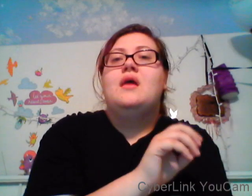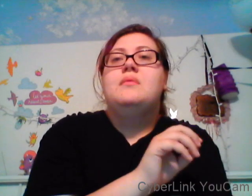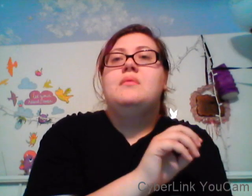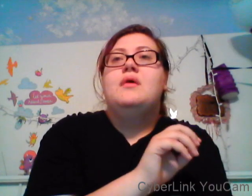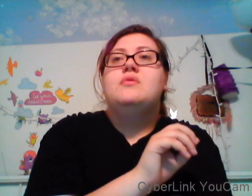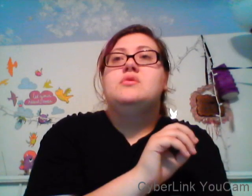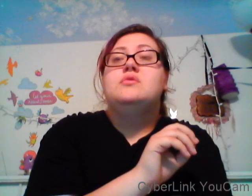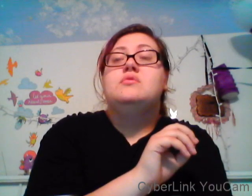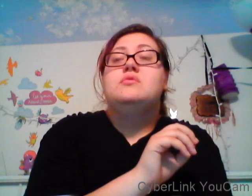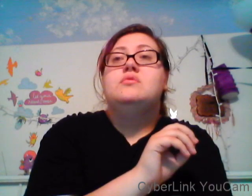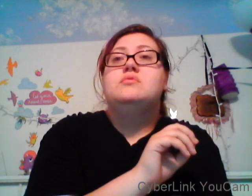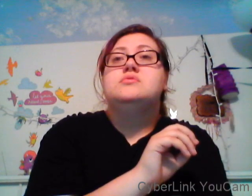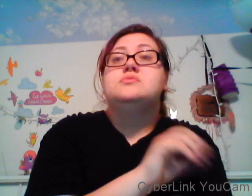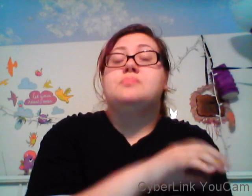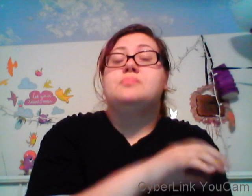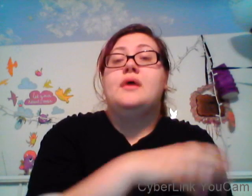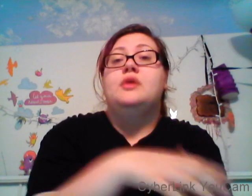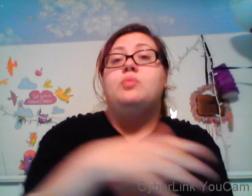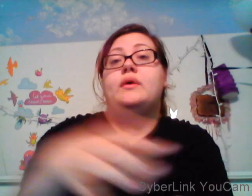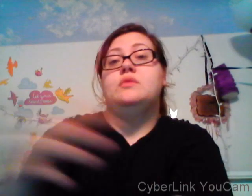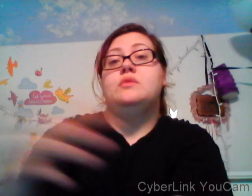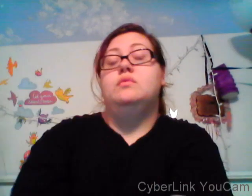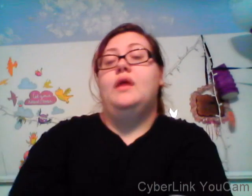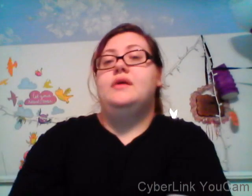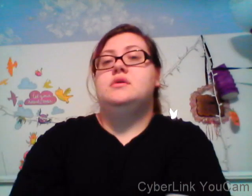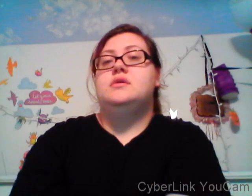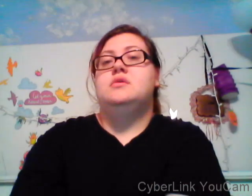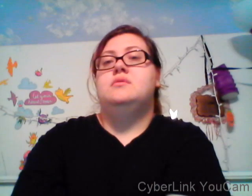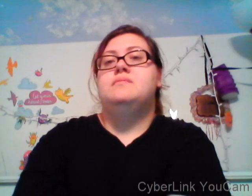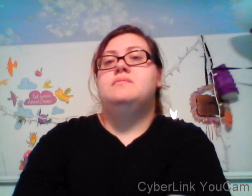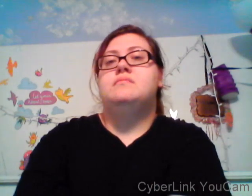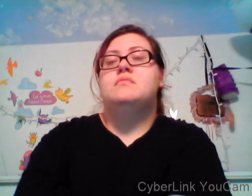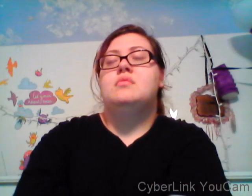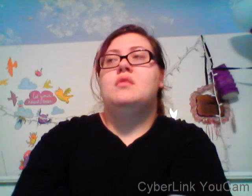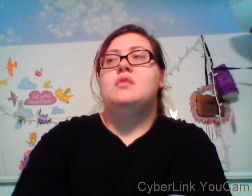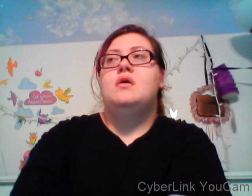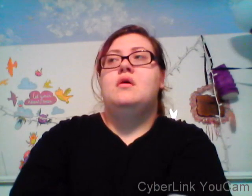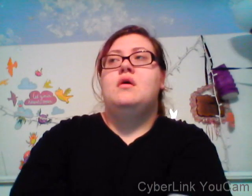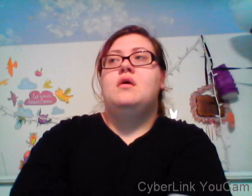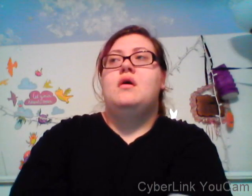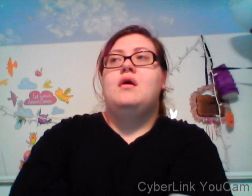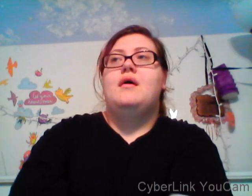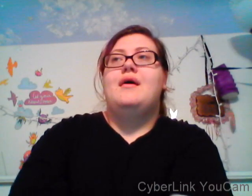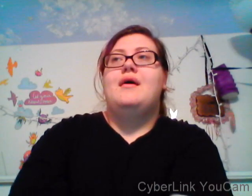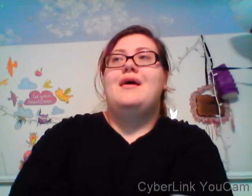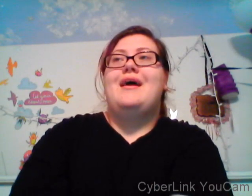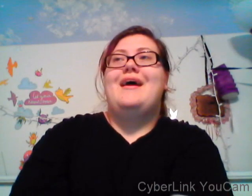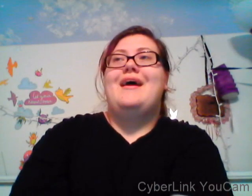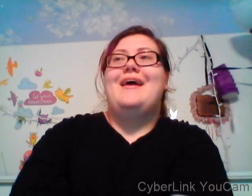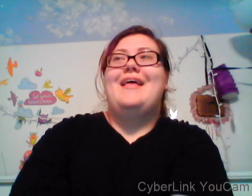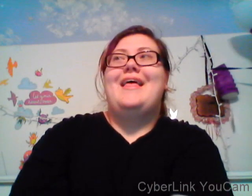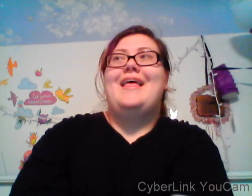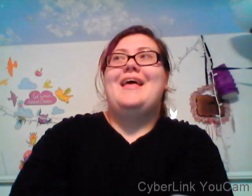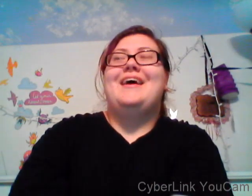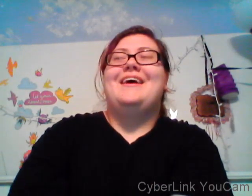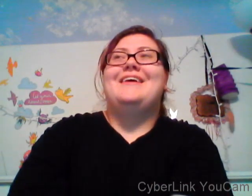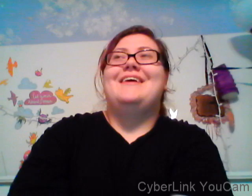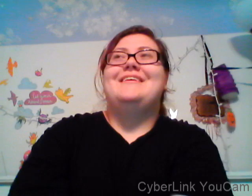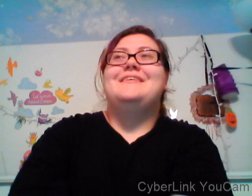positivity um I am one of those people who